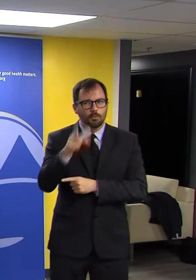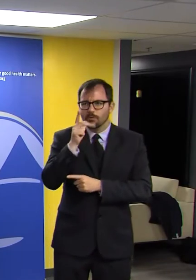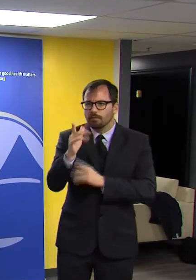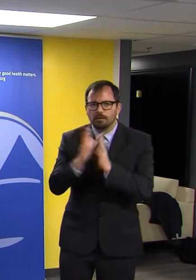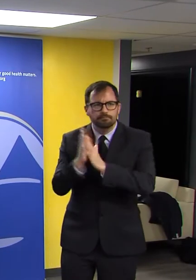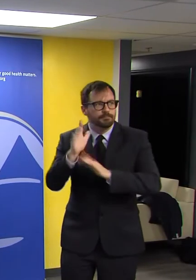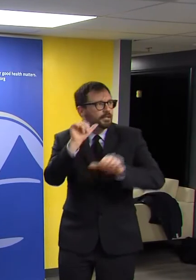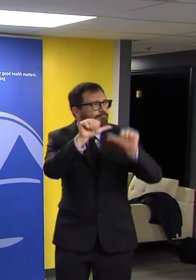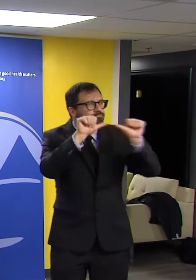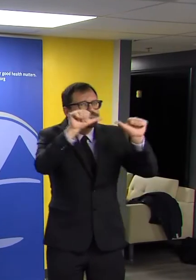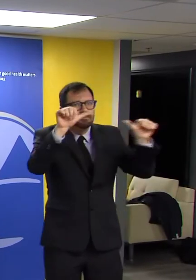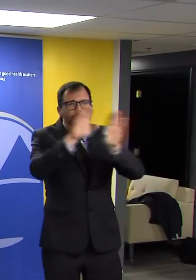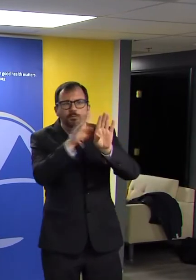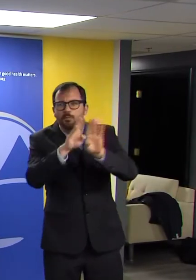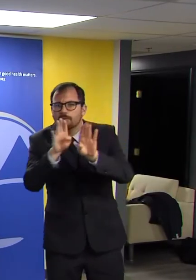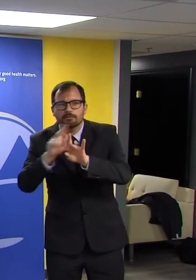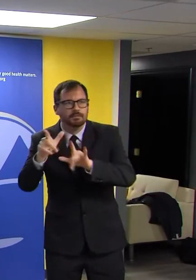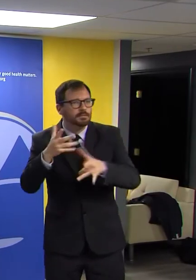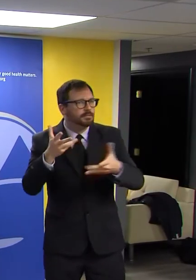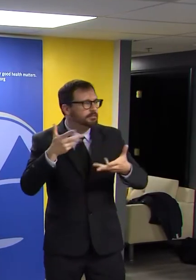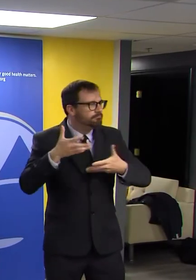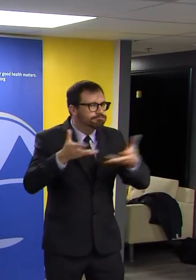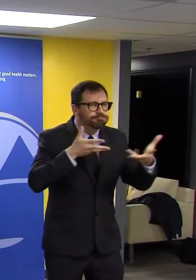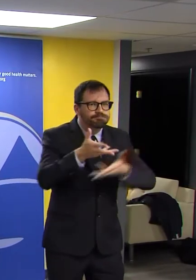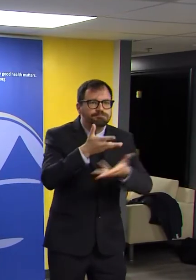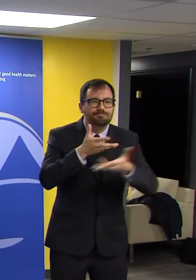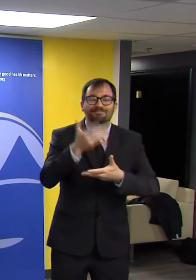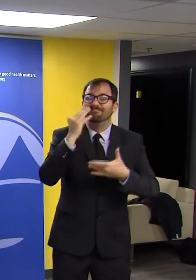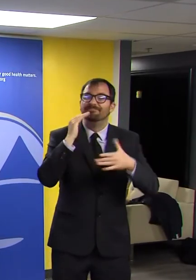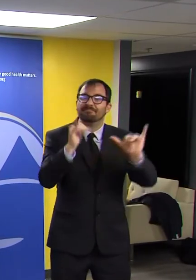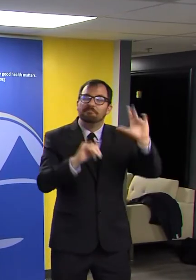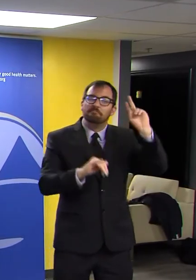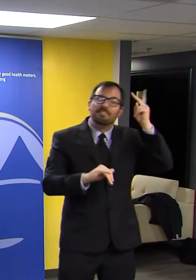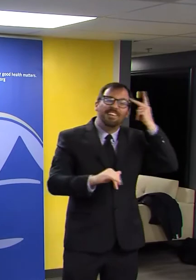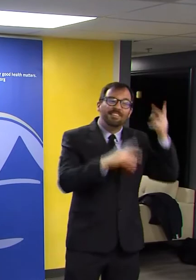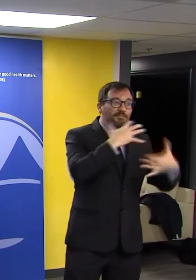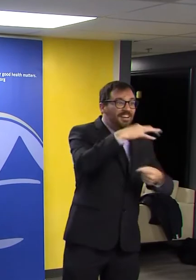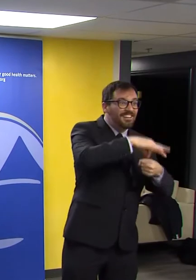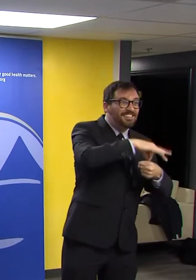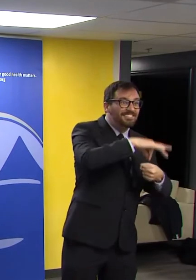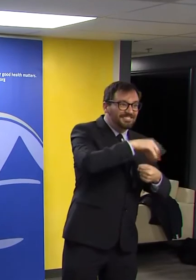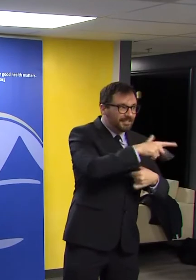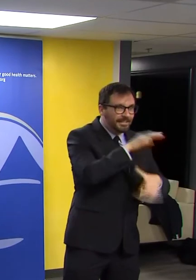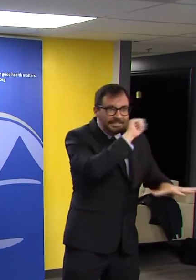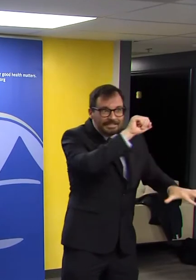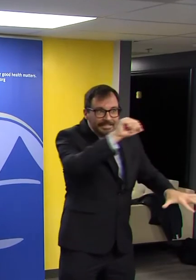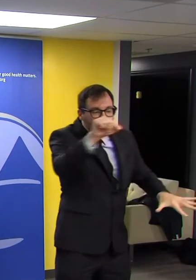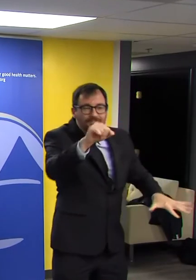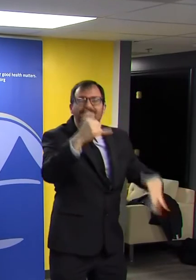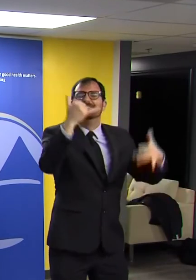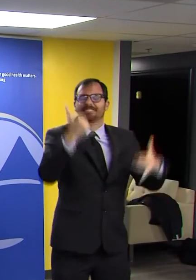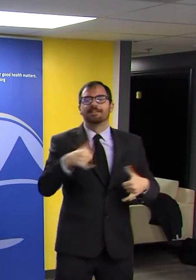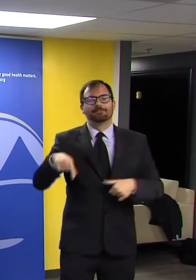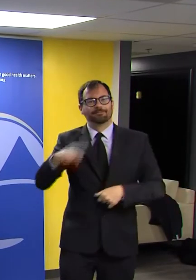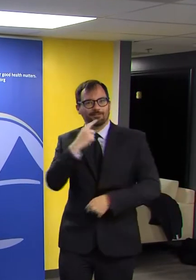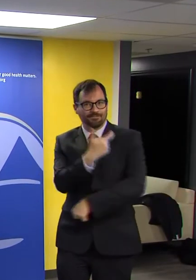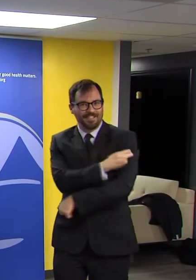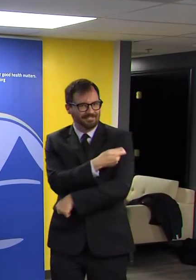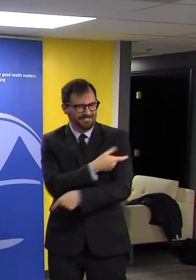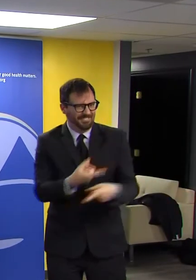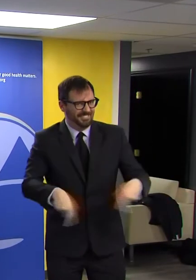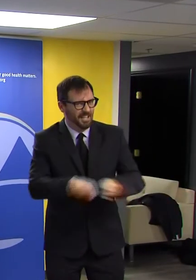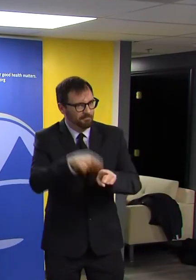except it's vaccine canvassing, and we'll also start phone banking efforts to support vaccine appointment registrations.